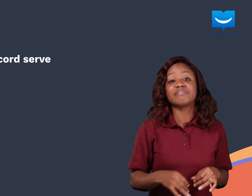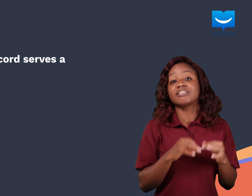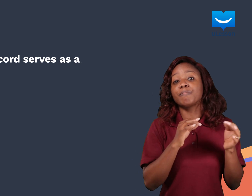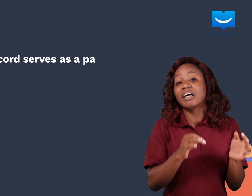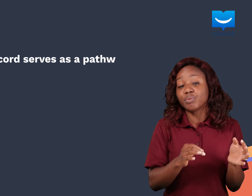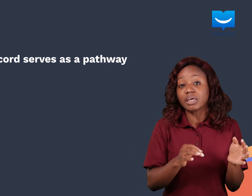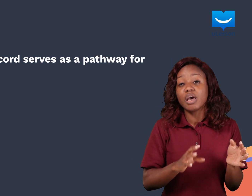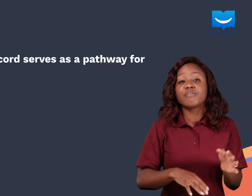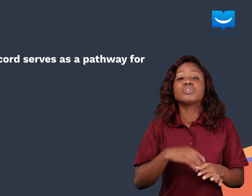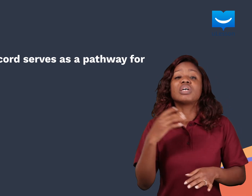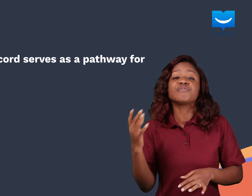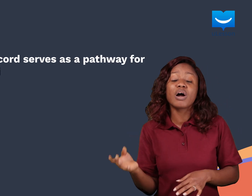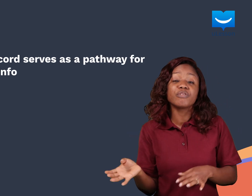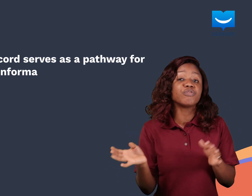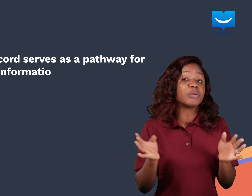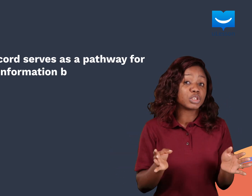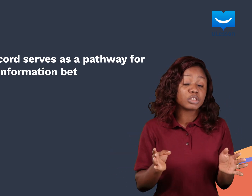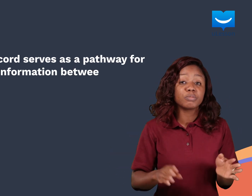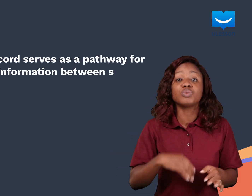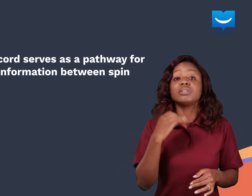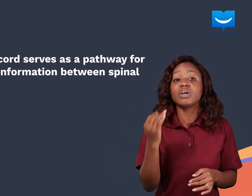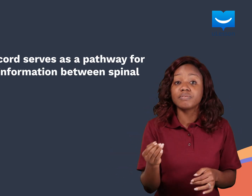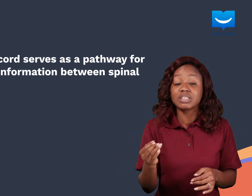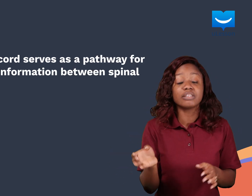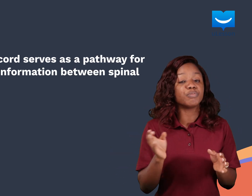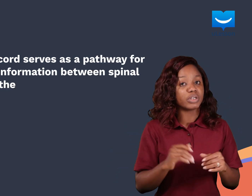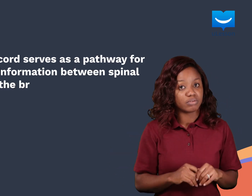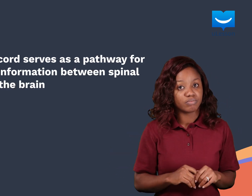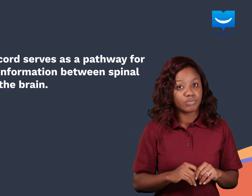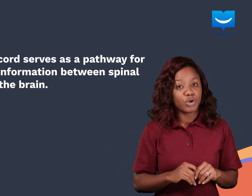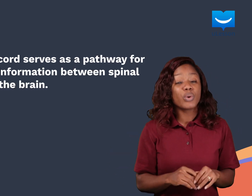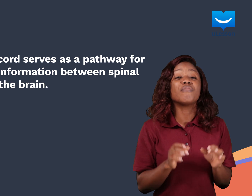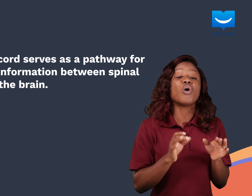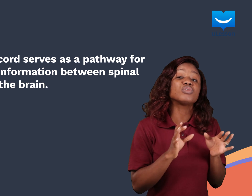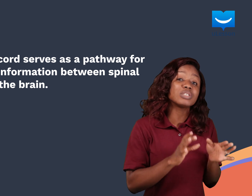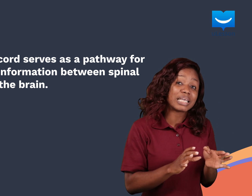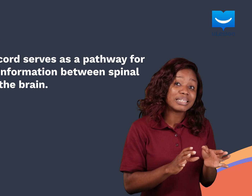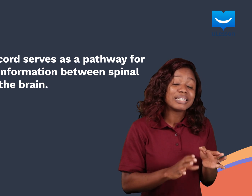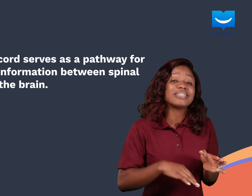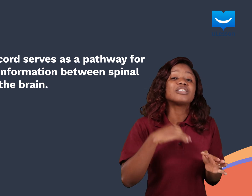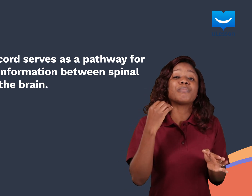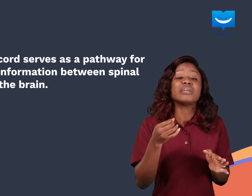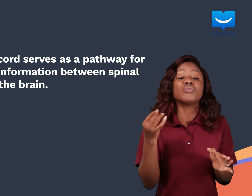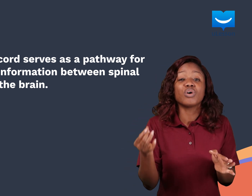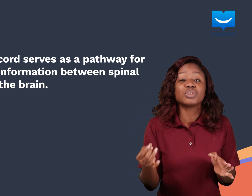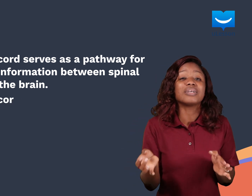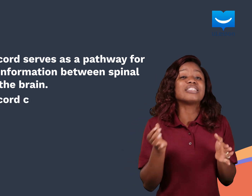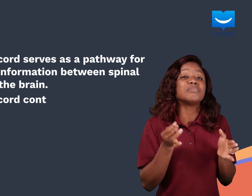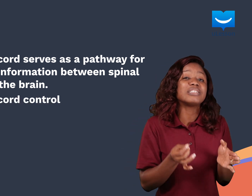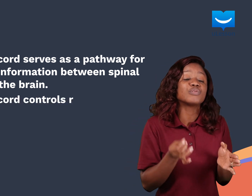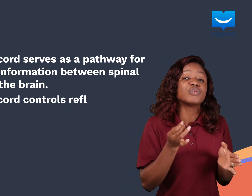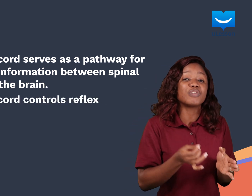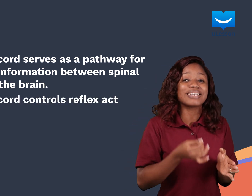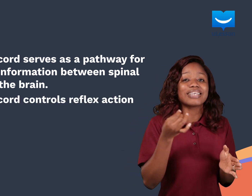cord serves as a pathway for the transfer of information between nerves and the brain. We have also said that the spinal cord